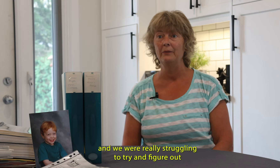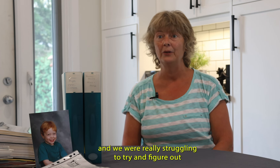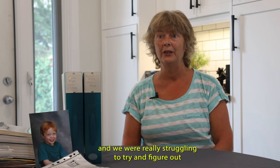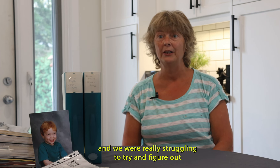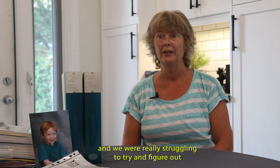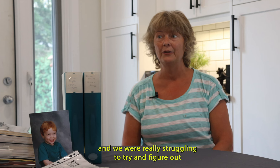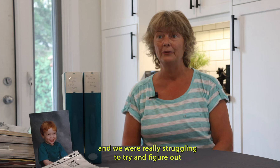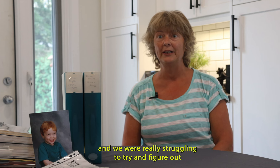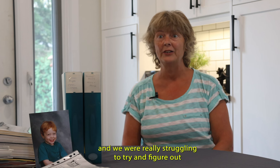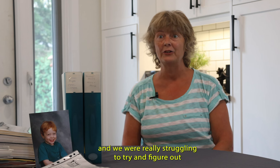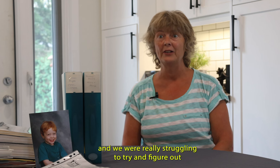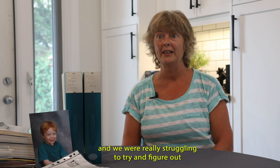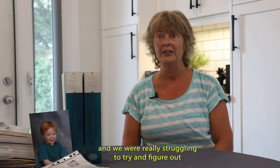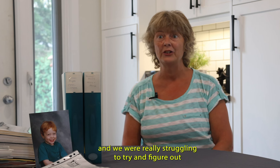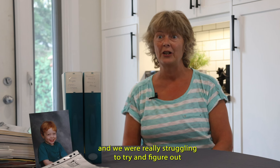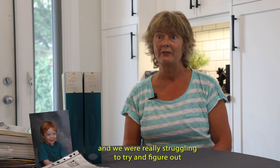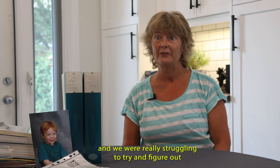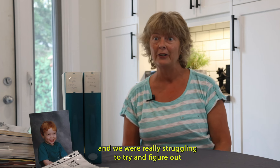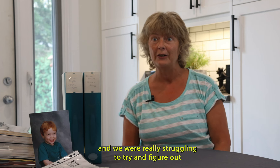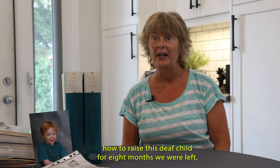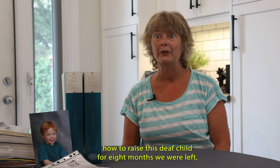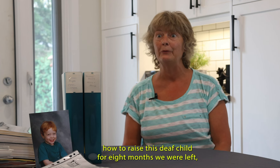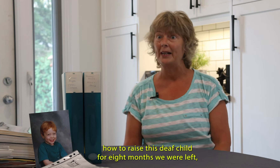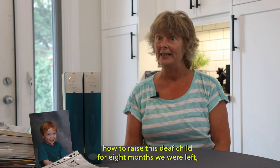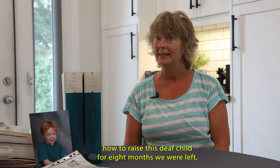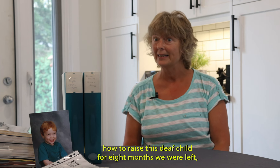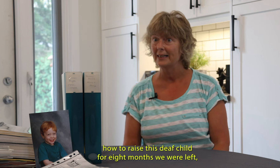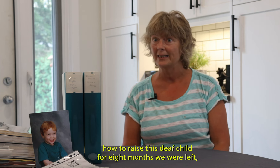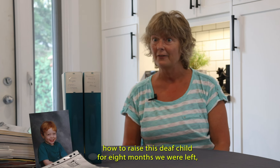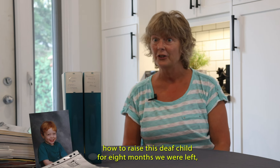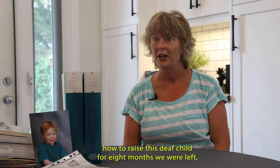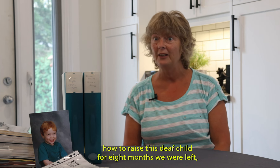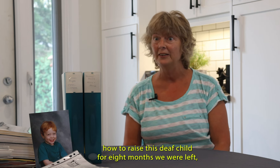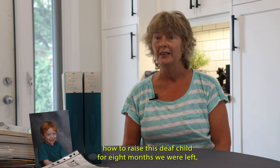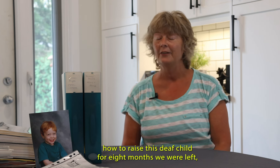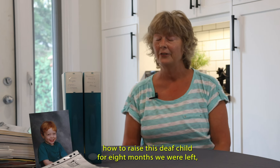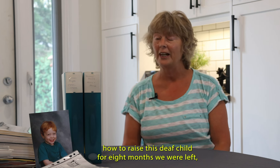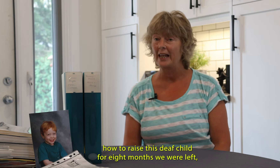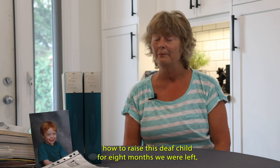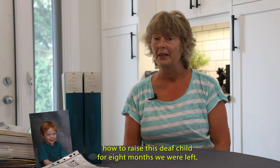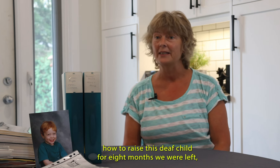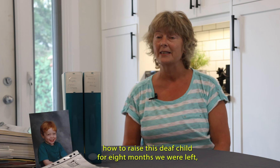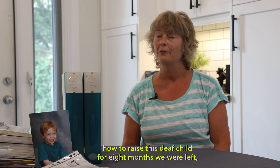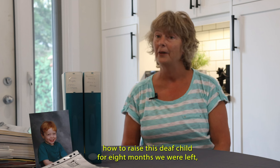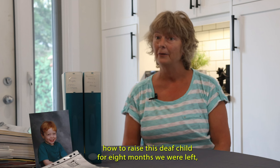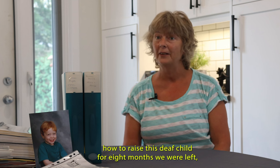were really struggling to try and figure out how to raise this deaf child for eight months, we were